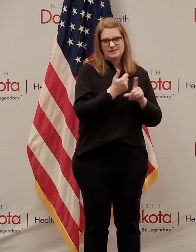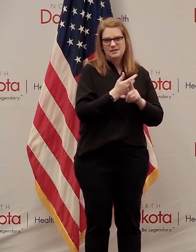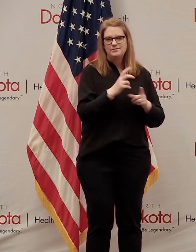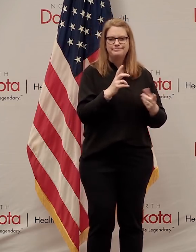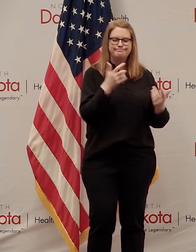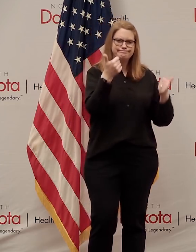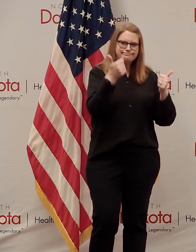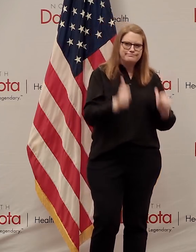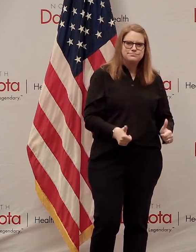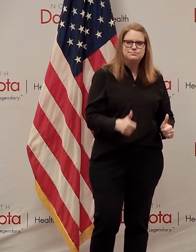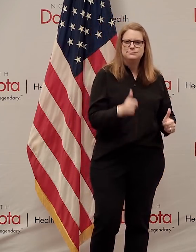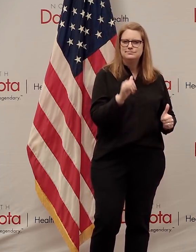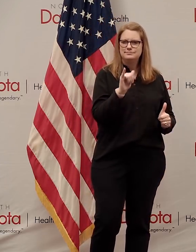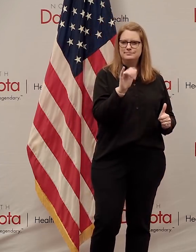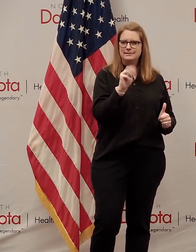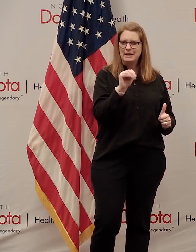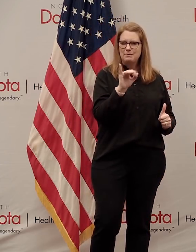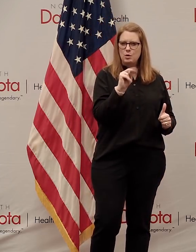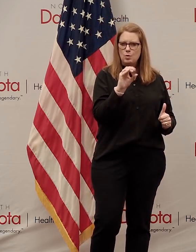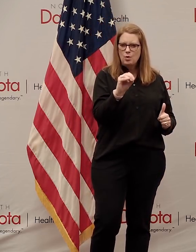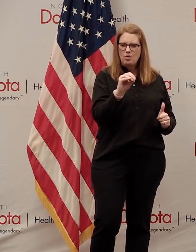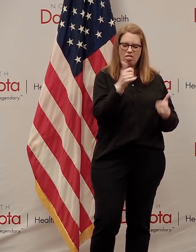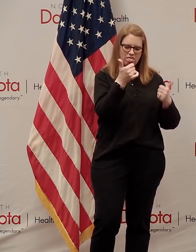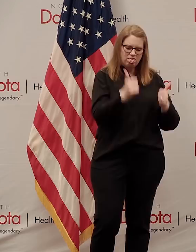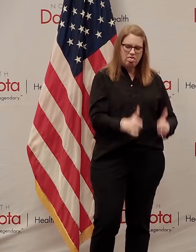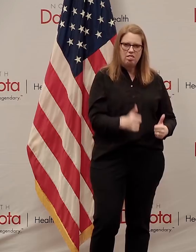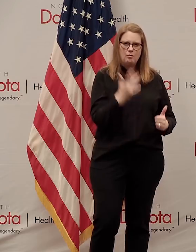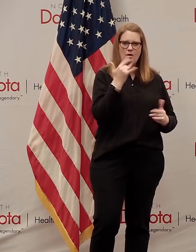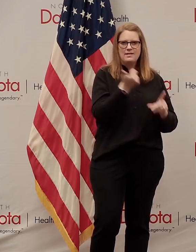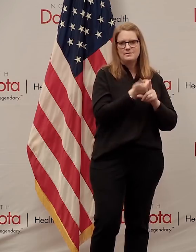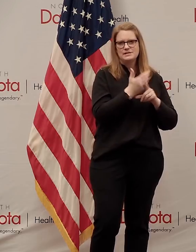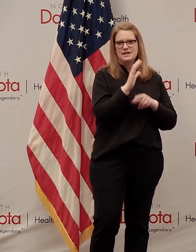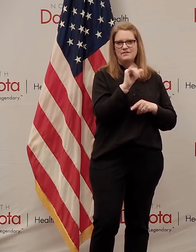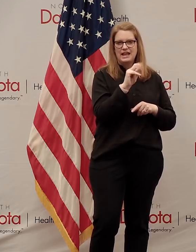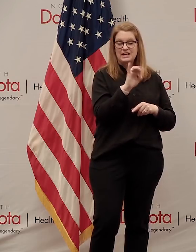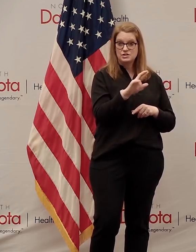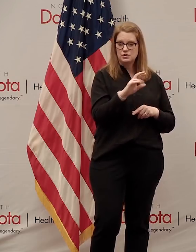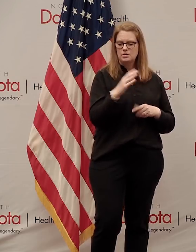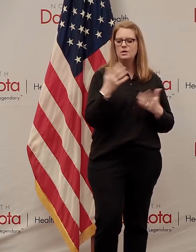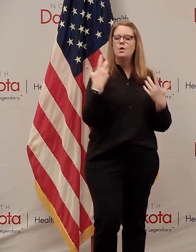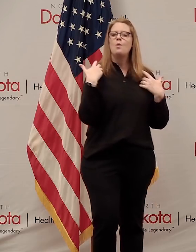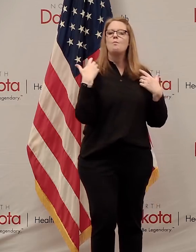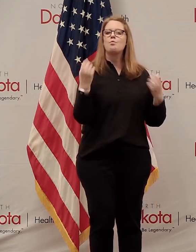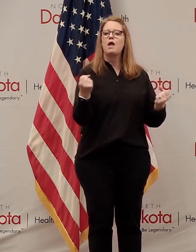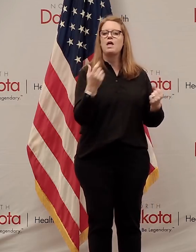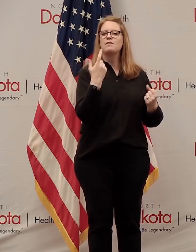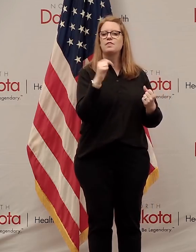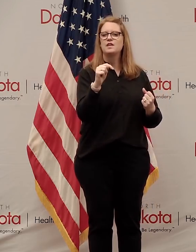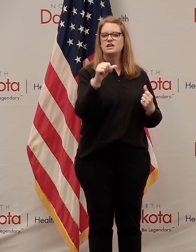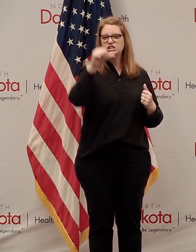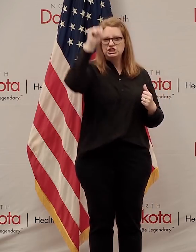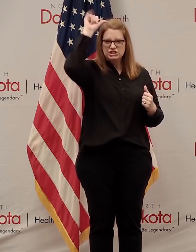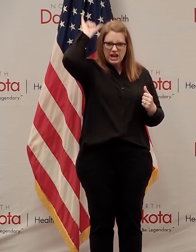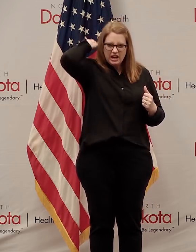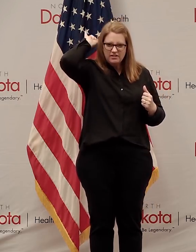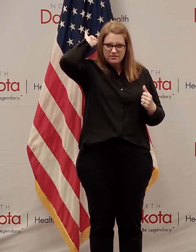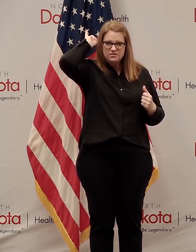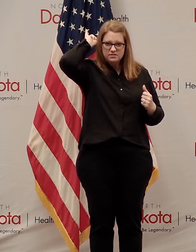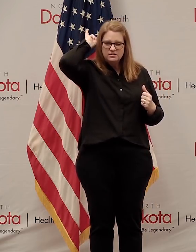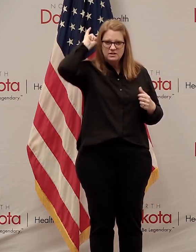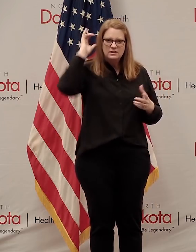due to an ongoing battle with cancer. Brave the Shave is one of the region's largest fundraisers, providing